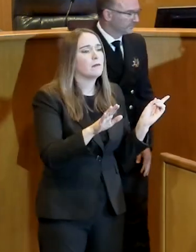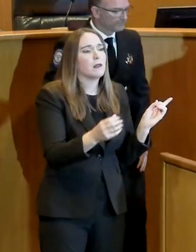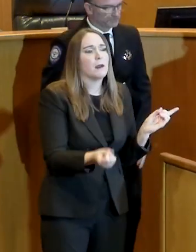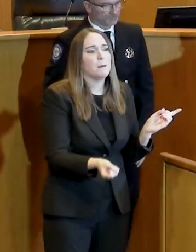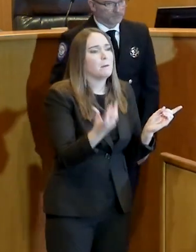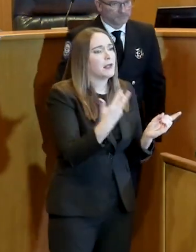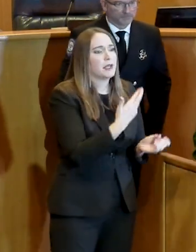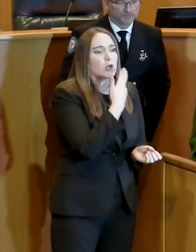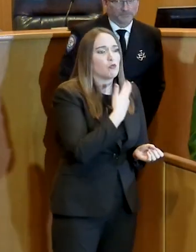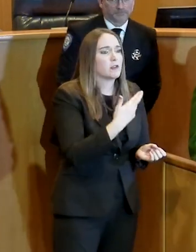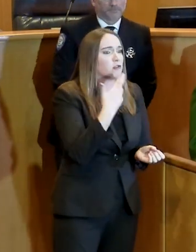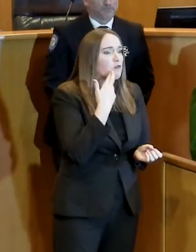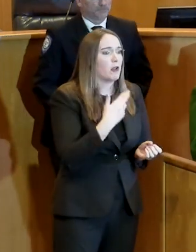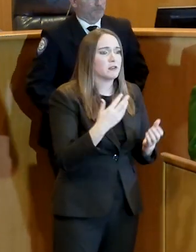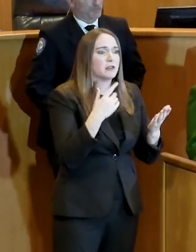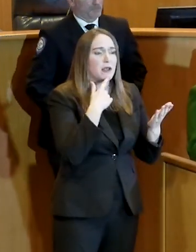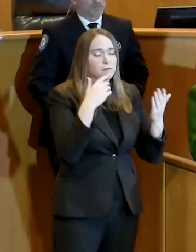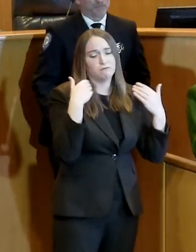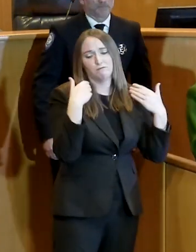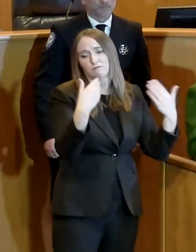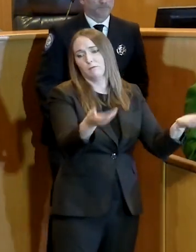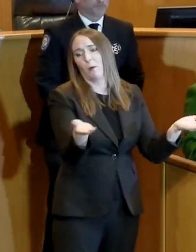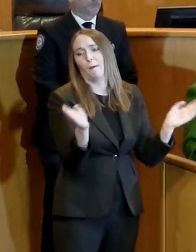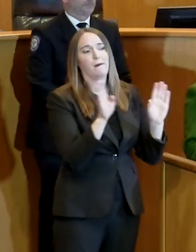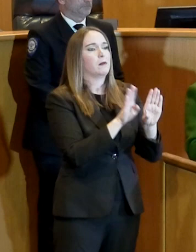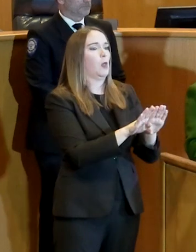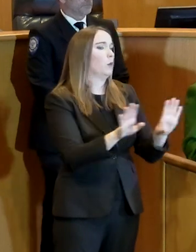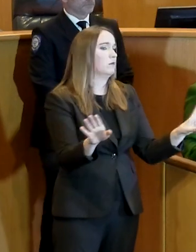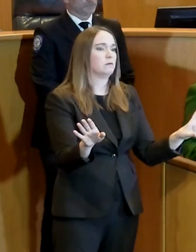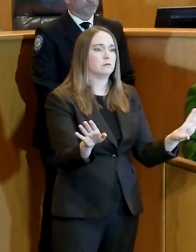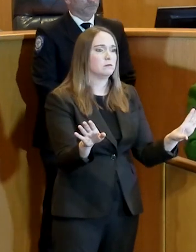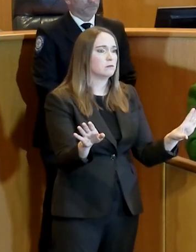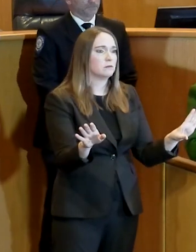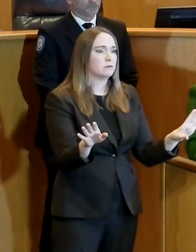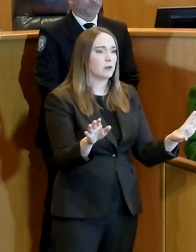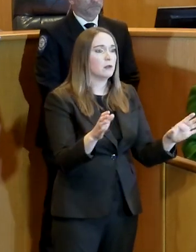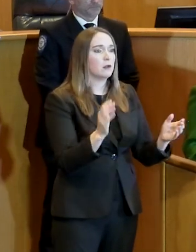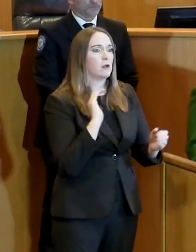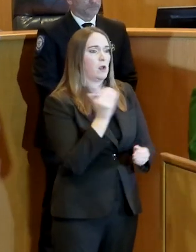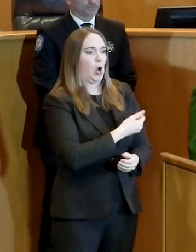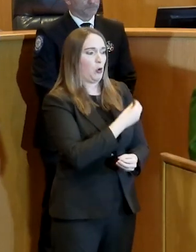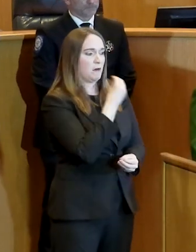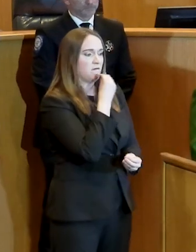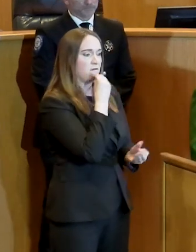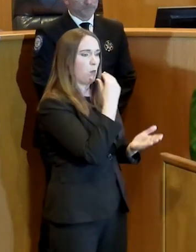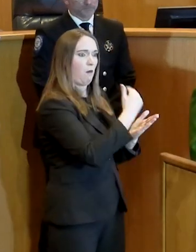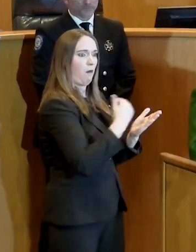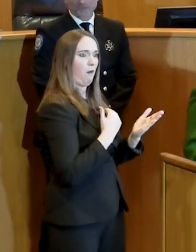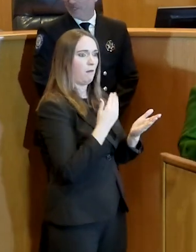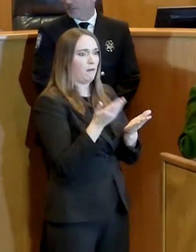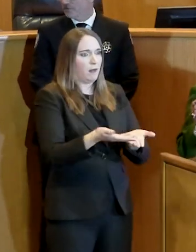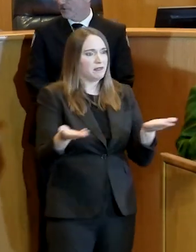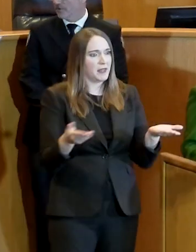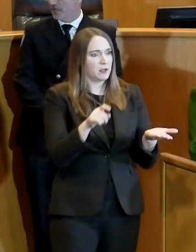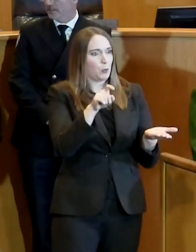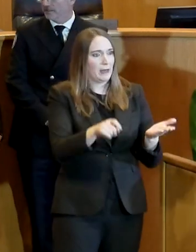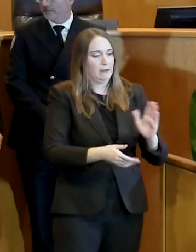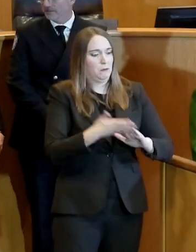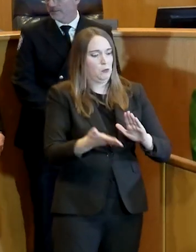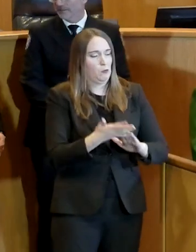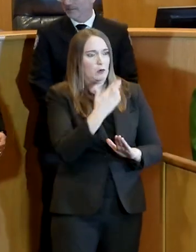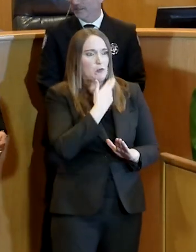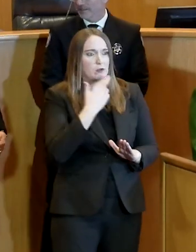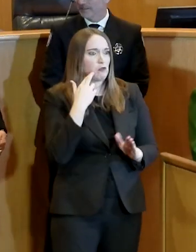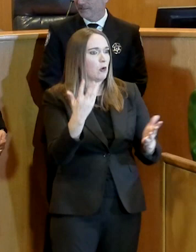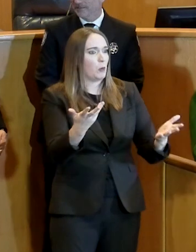call and say, go ahead and close it, for them to have a chance to cut their inventory, to advise their employees. So we're just following in that